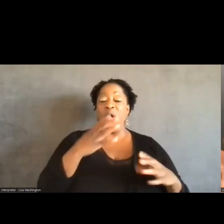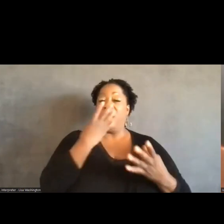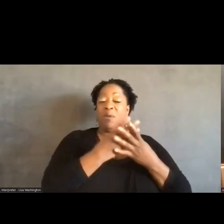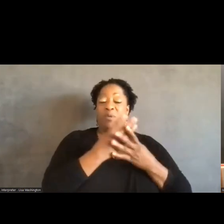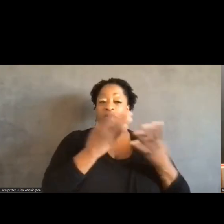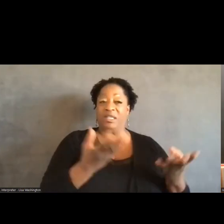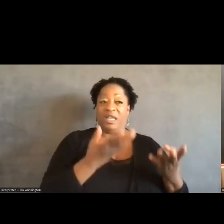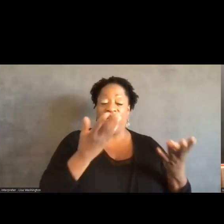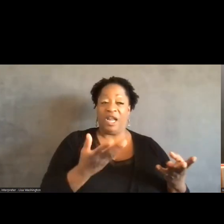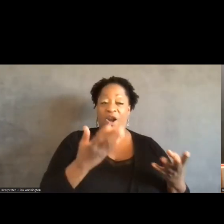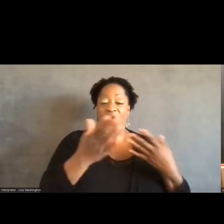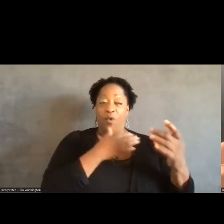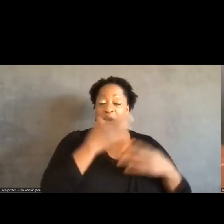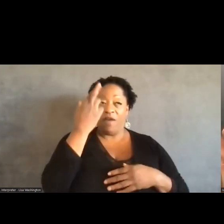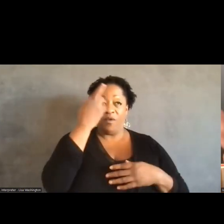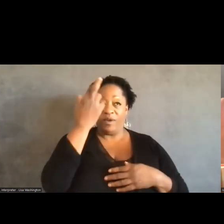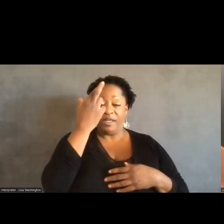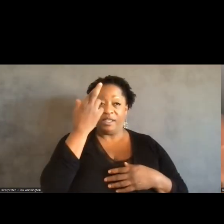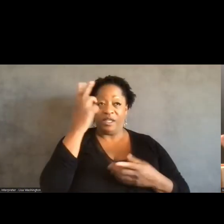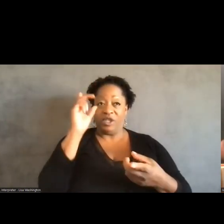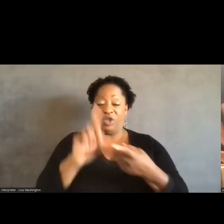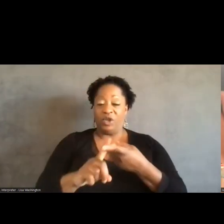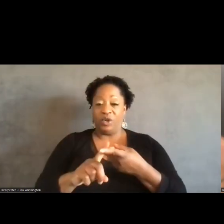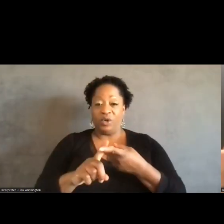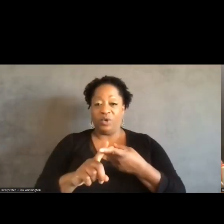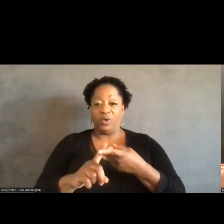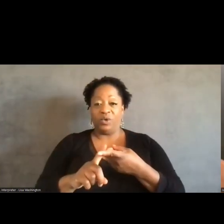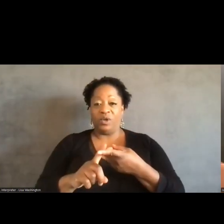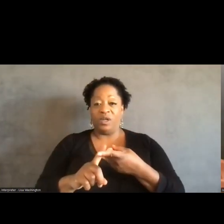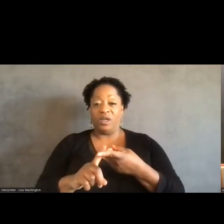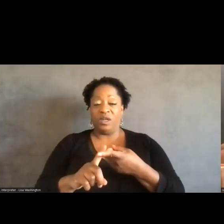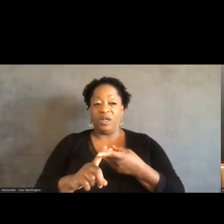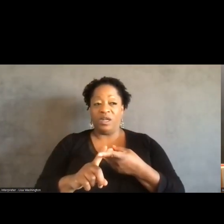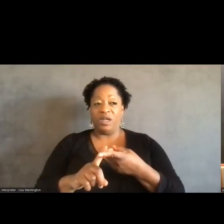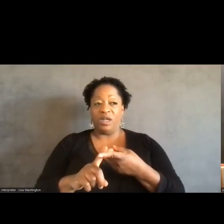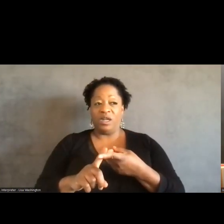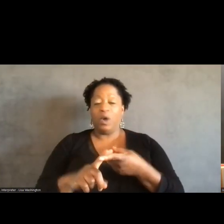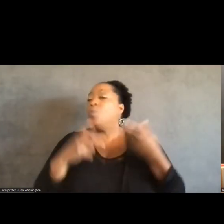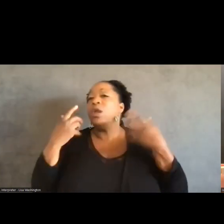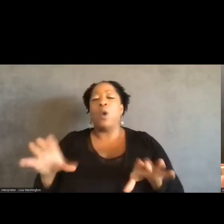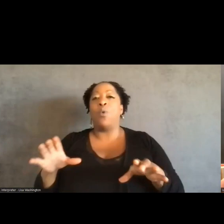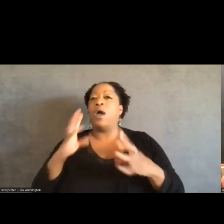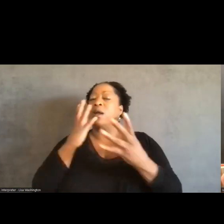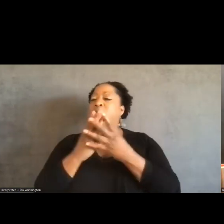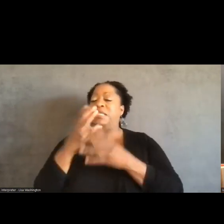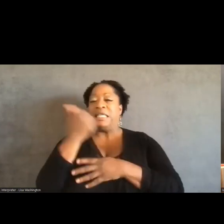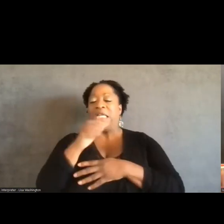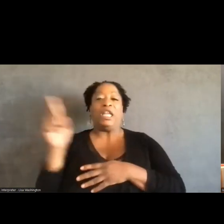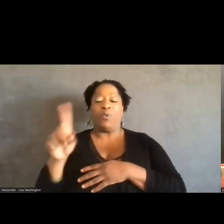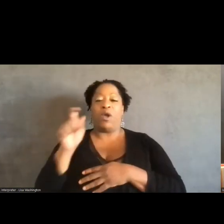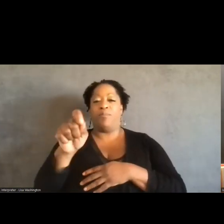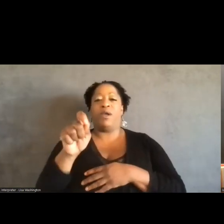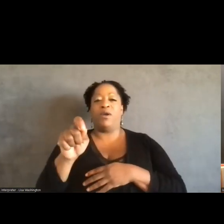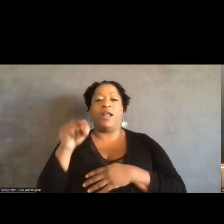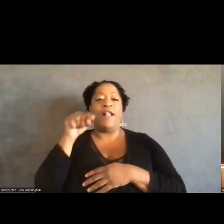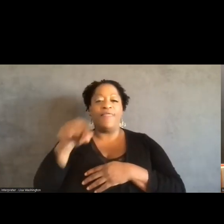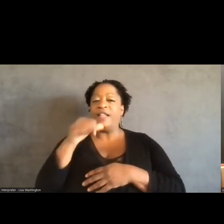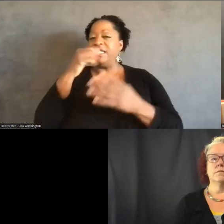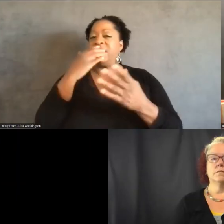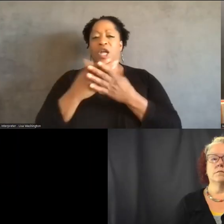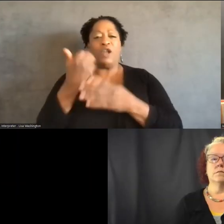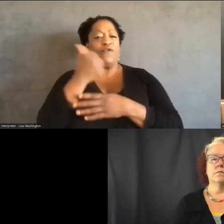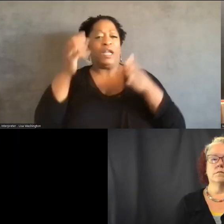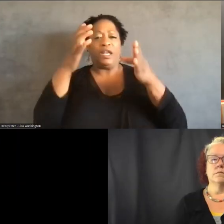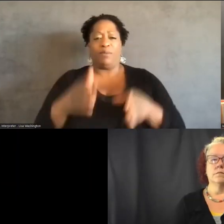for X, Y, and Z reasons that moved them from there to, well, we don't want to prison anywhere. Right. Like this isn't good for anybody.